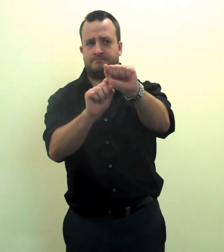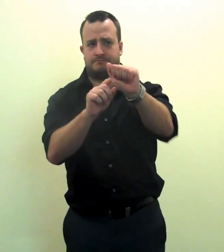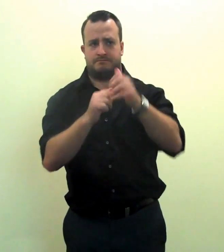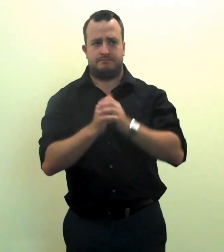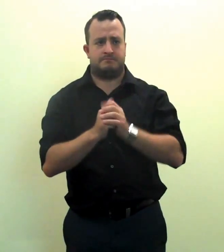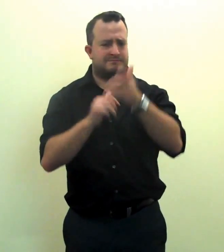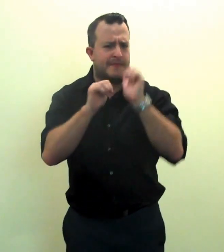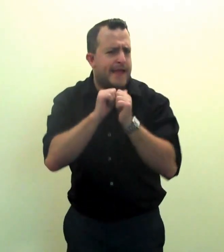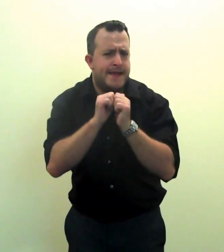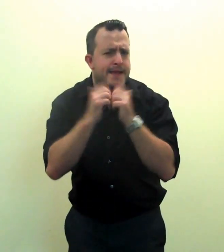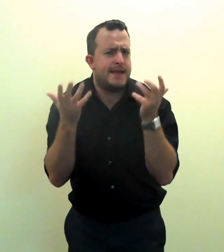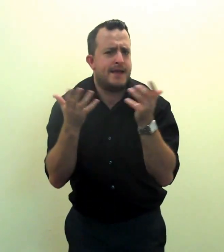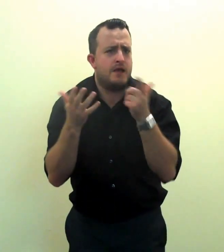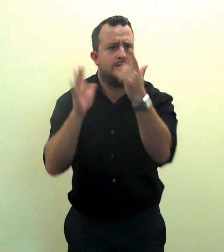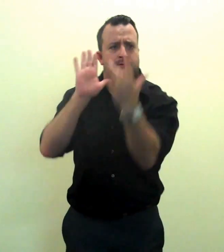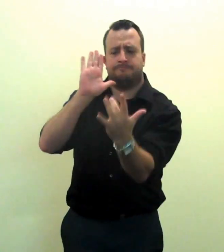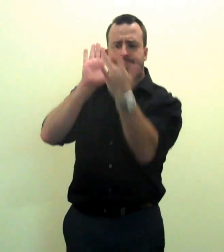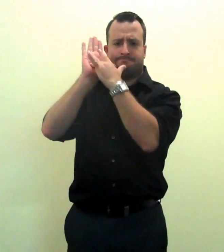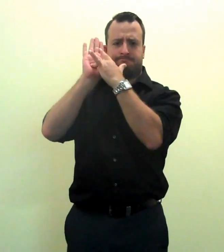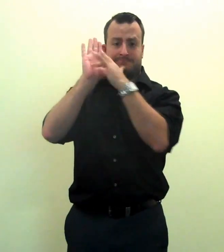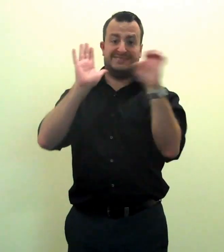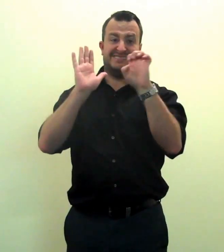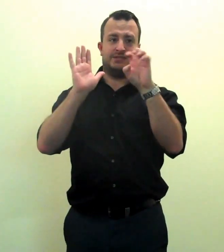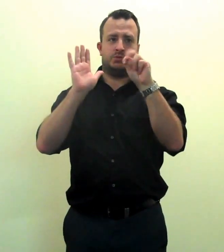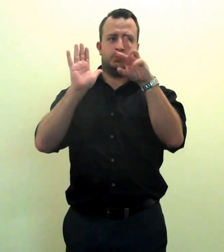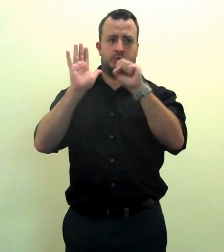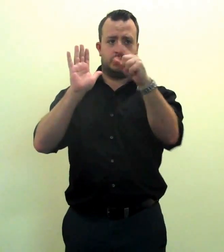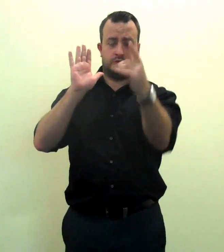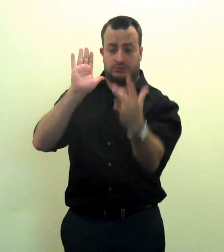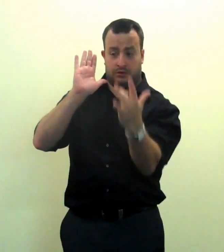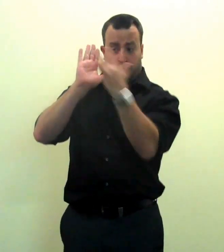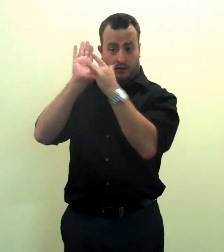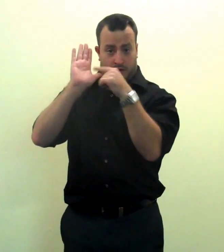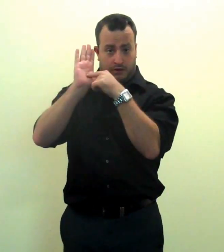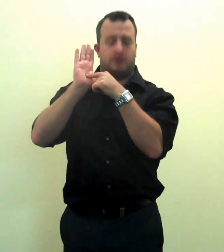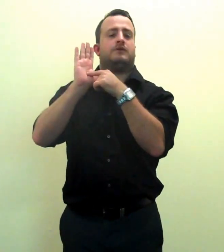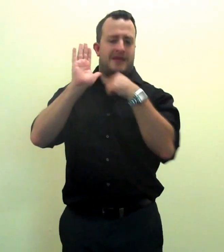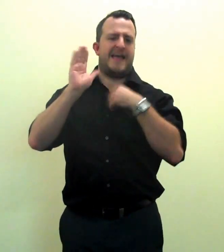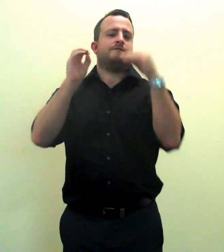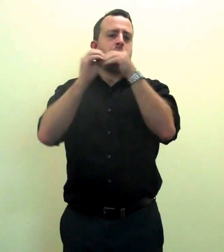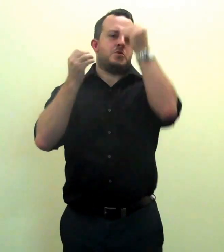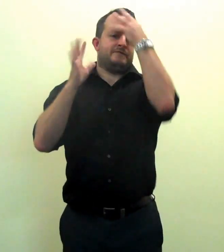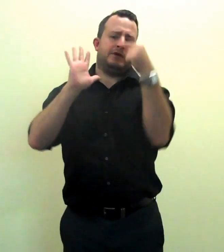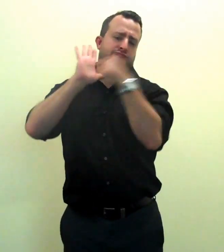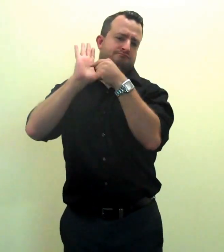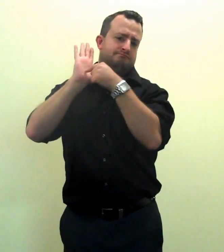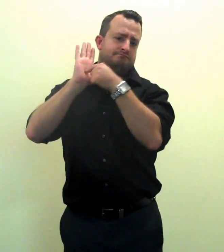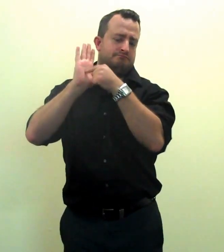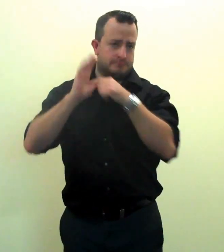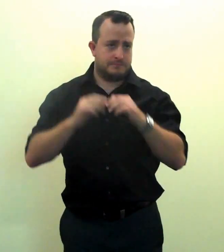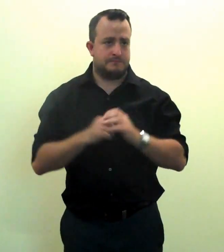Cogswell Act. Click on the link in your E-News email and get more information.